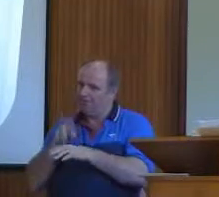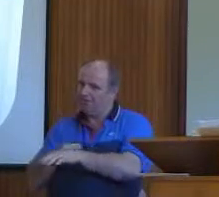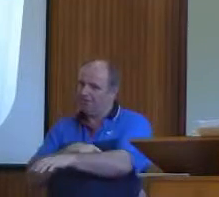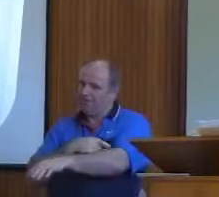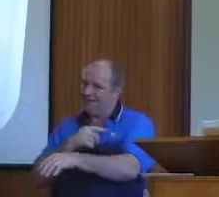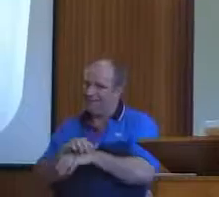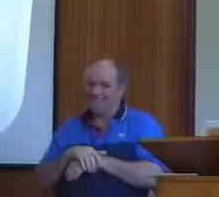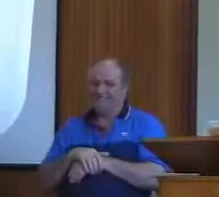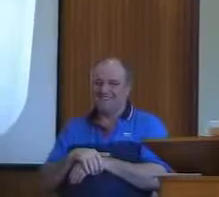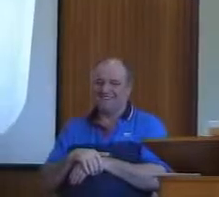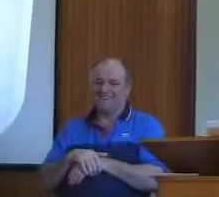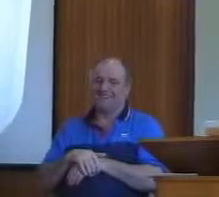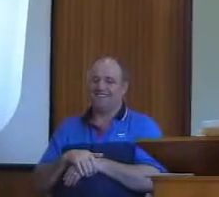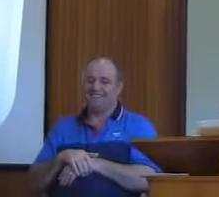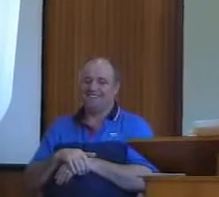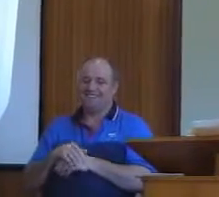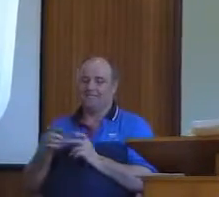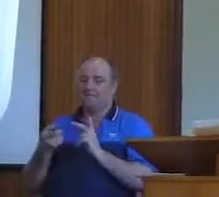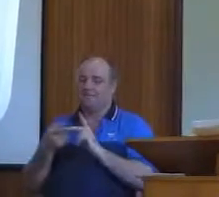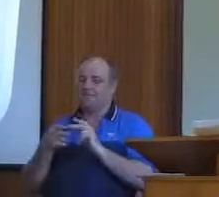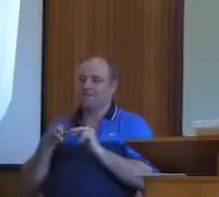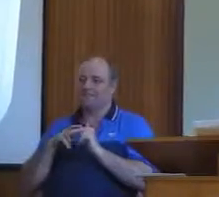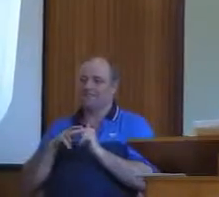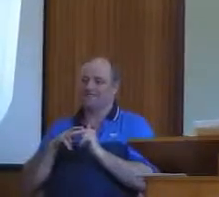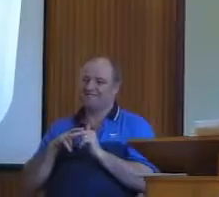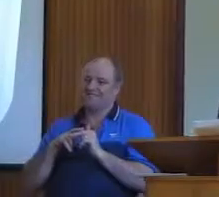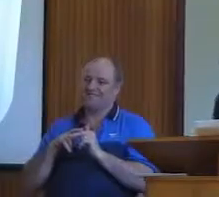If she had walked away, no one could have blamed her but it didn't happen that way.